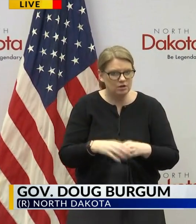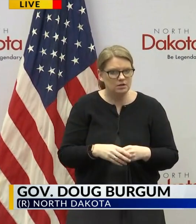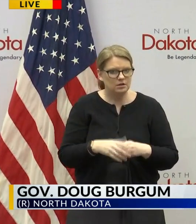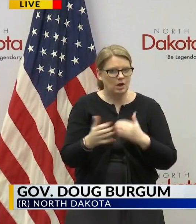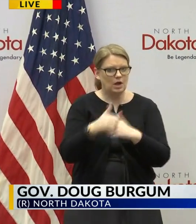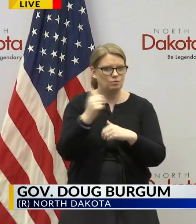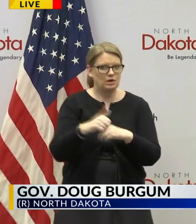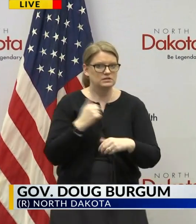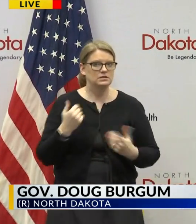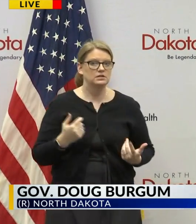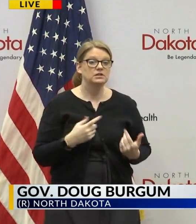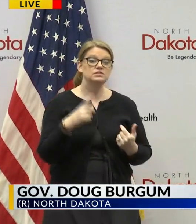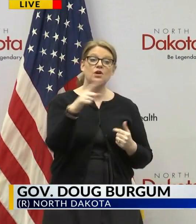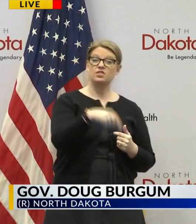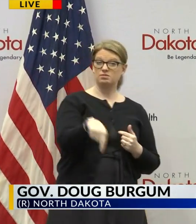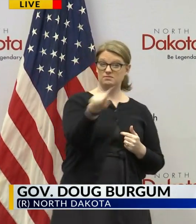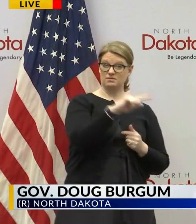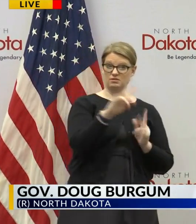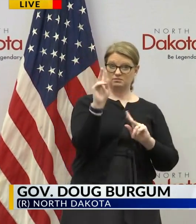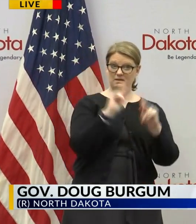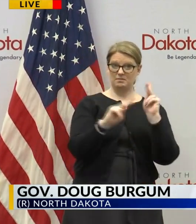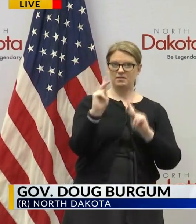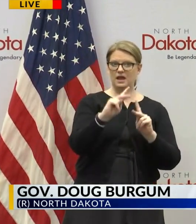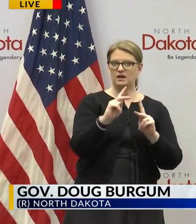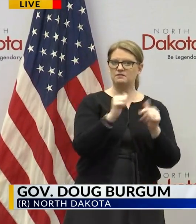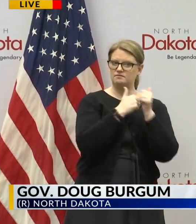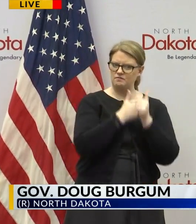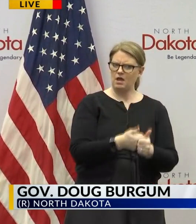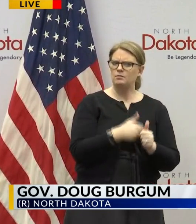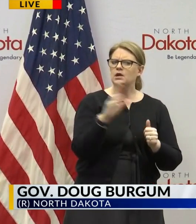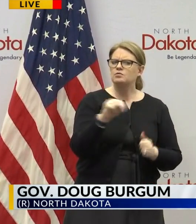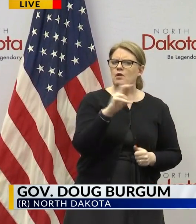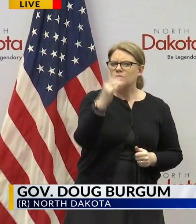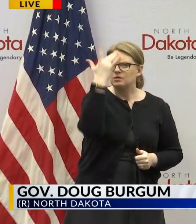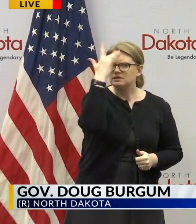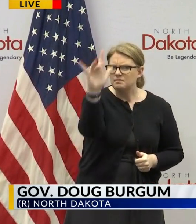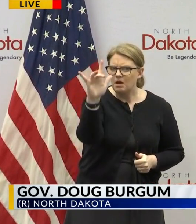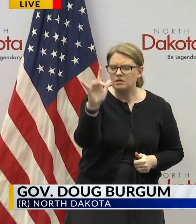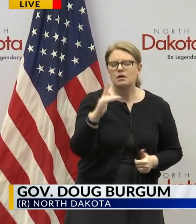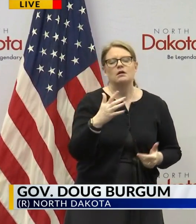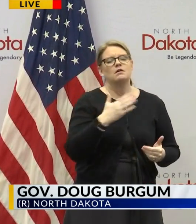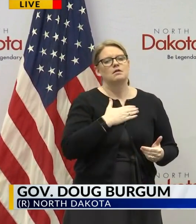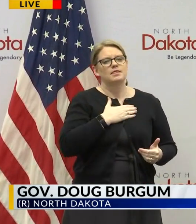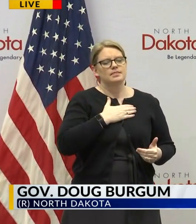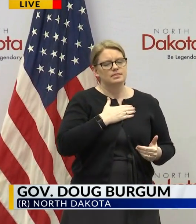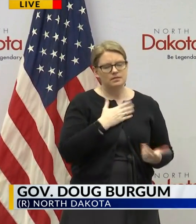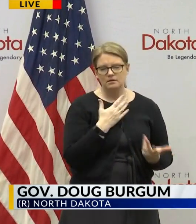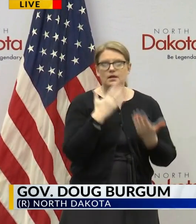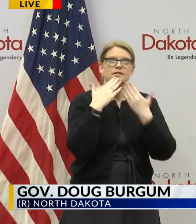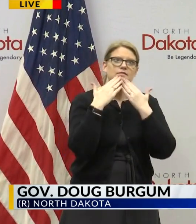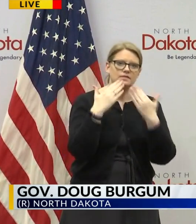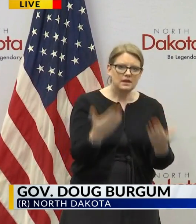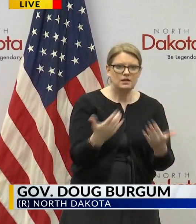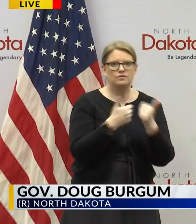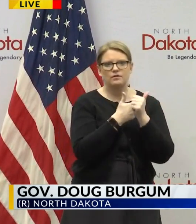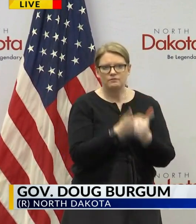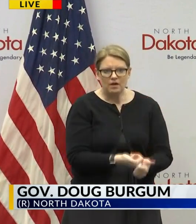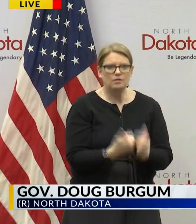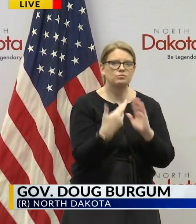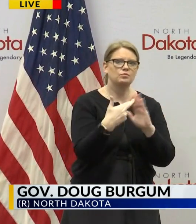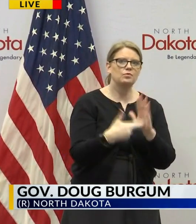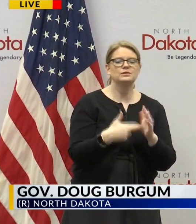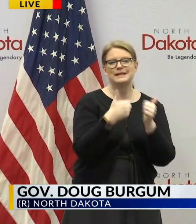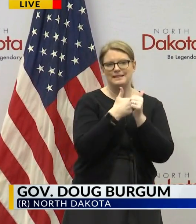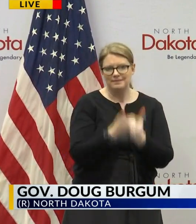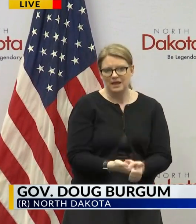you are heroes thank you for your not only your compliance thanks for your proactivity thanks for doing everything you can to